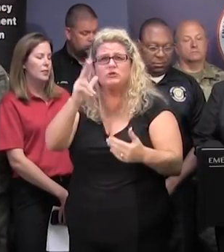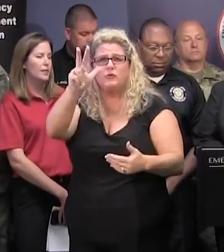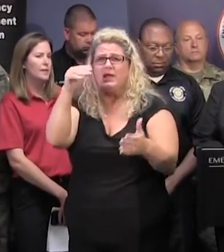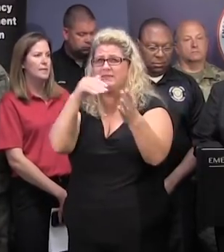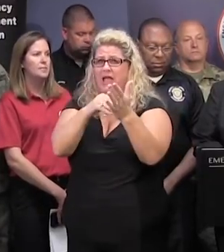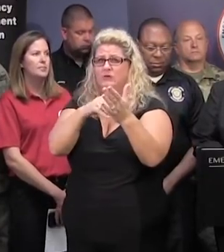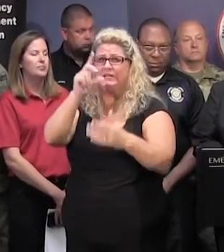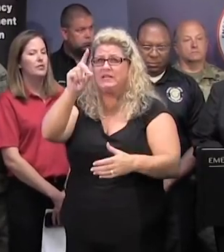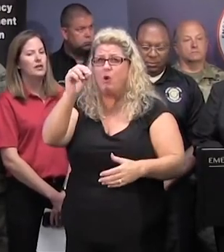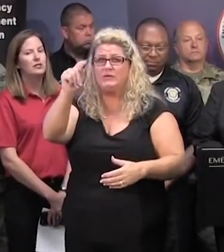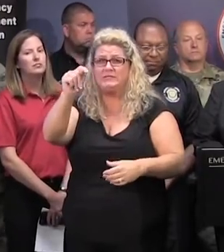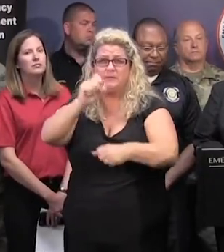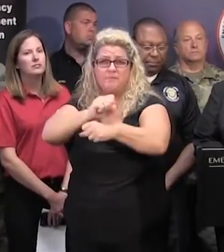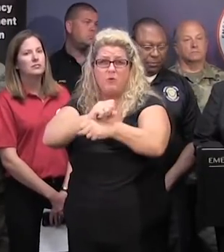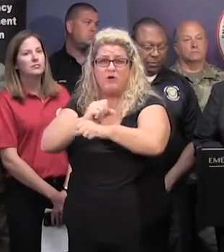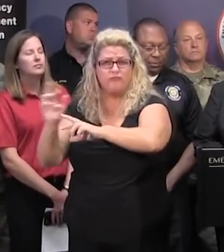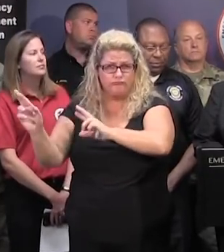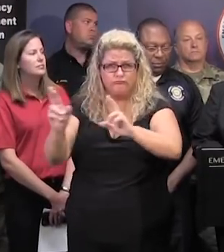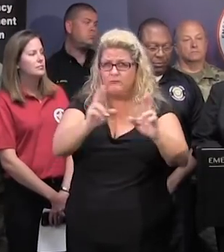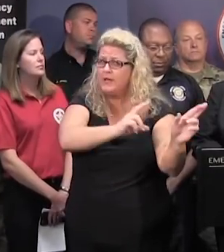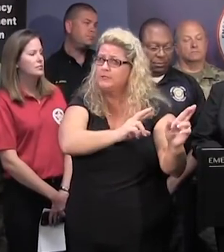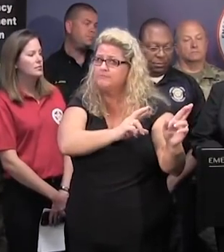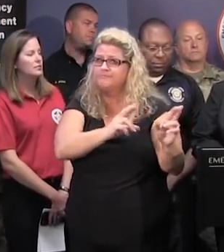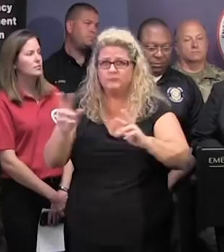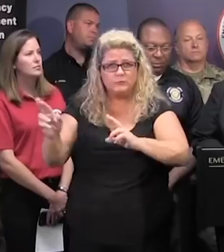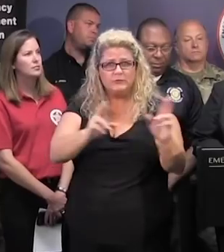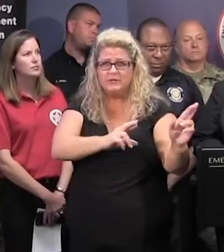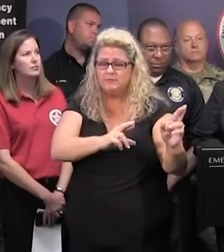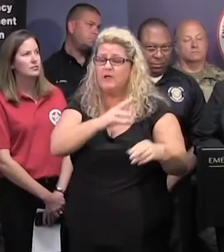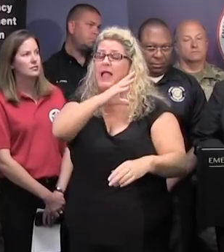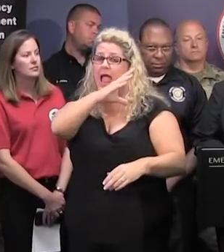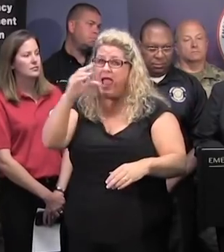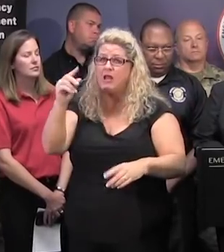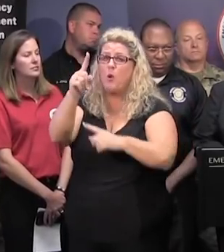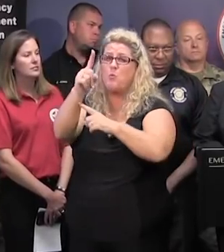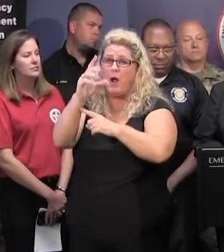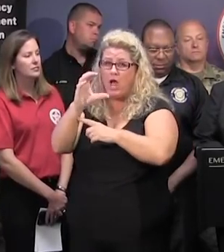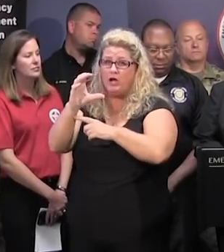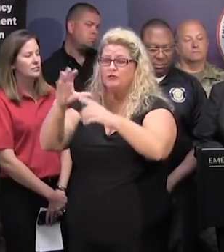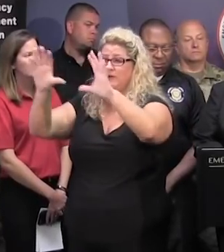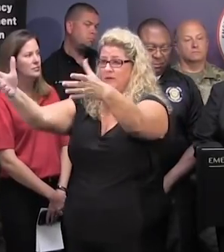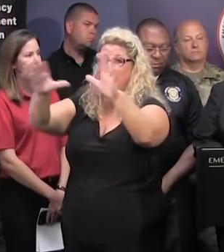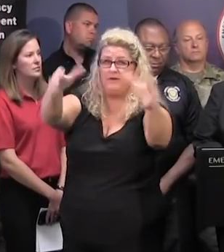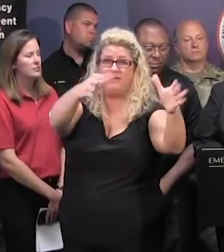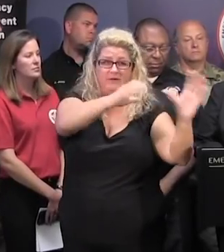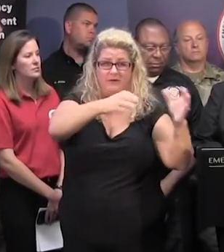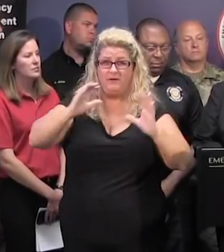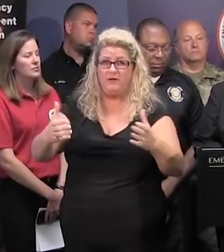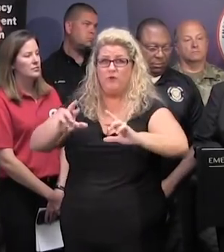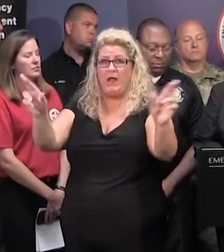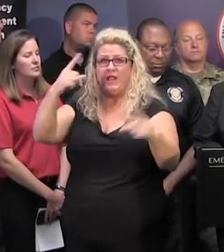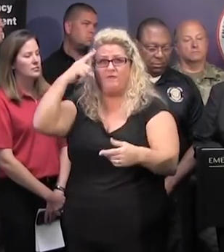employees ready to respond to this event, including over 100 crews that have been specially assigned for debris